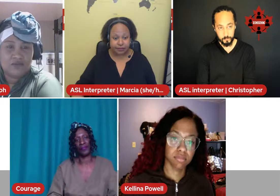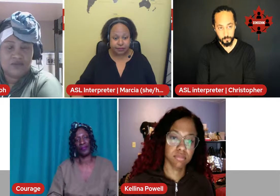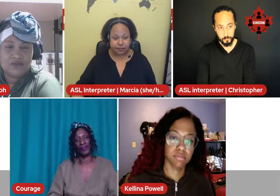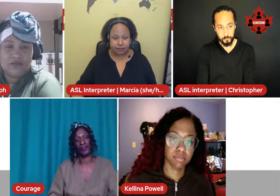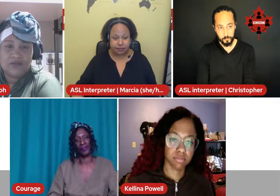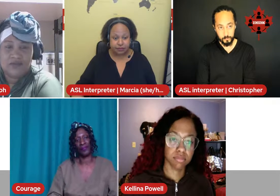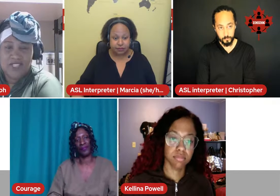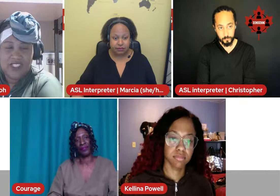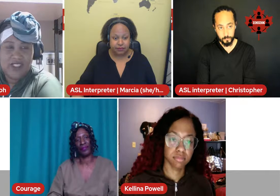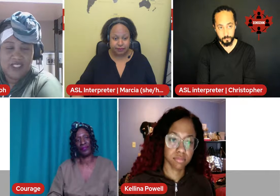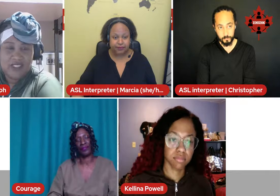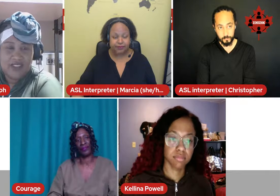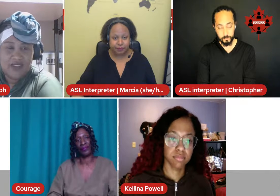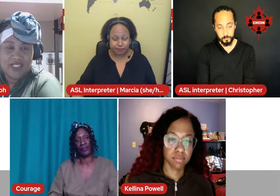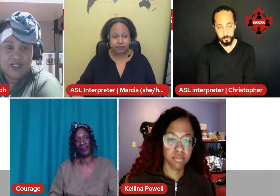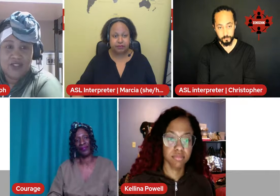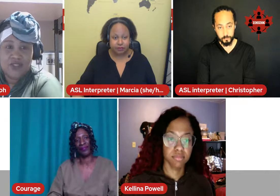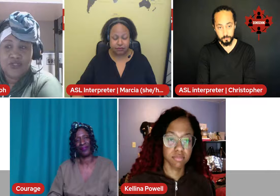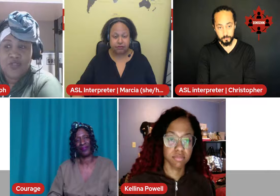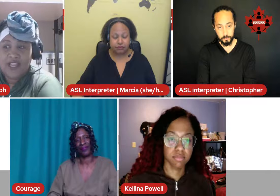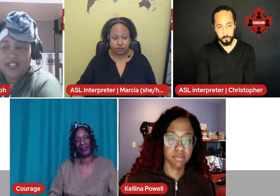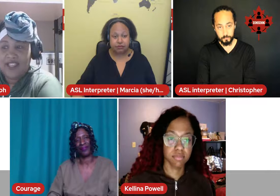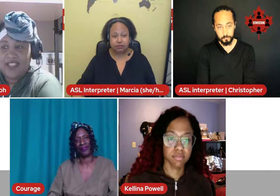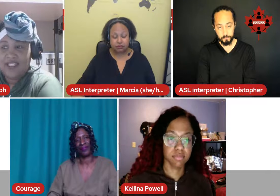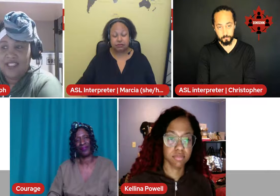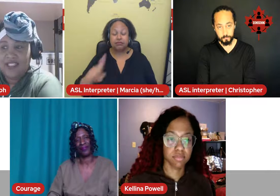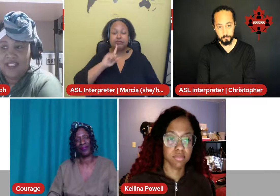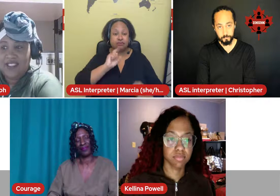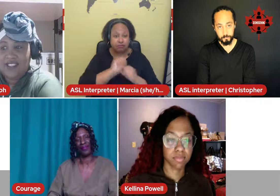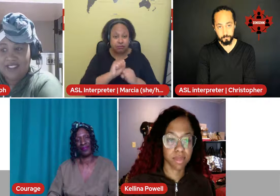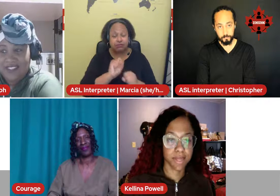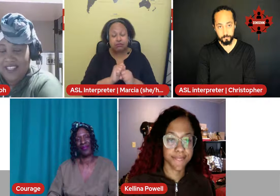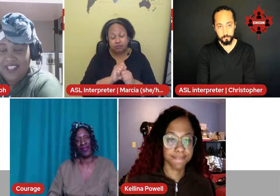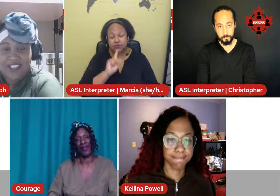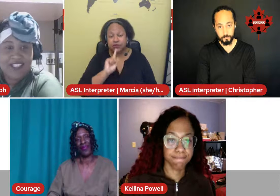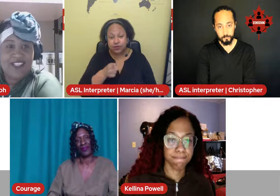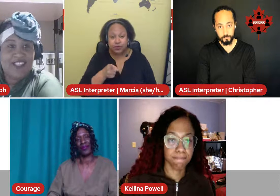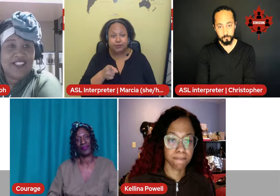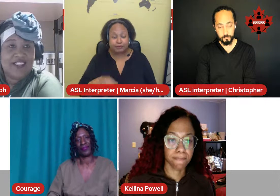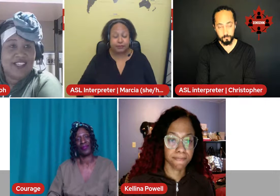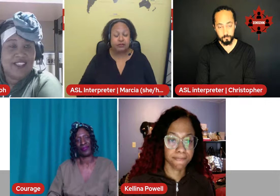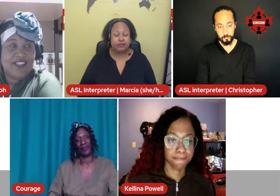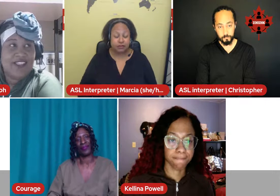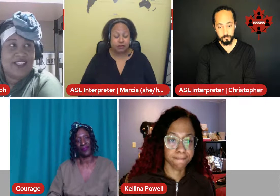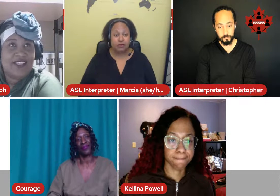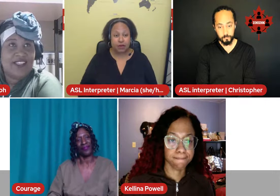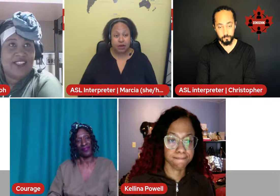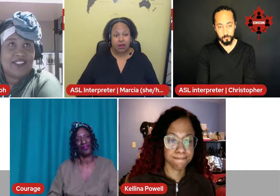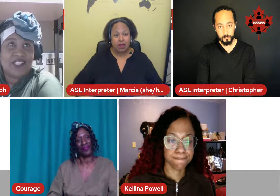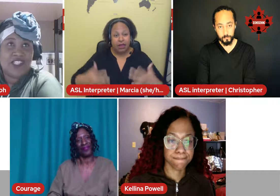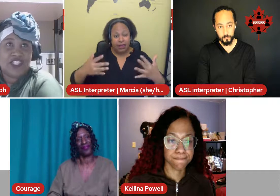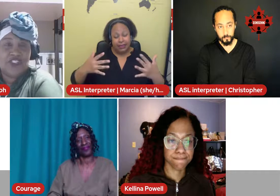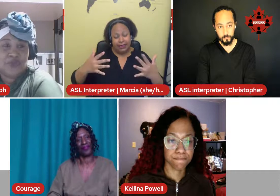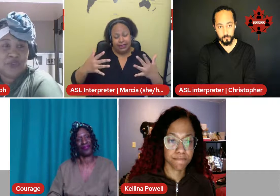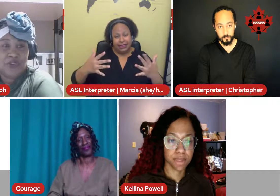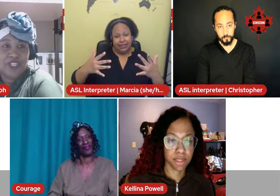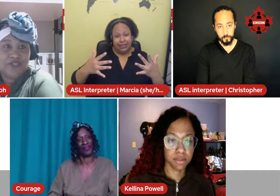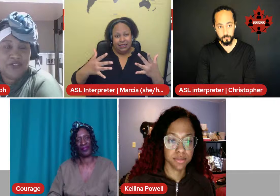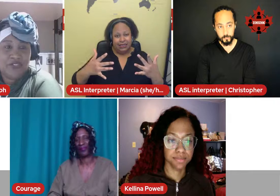Oh, that's, that's, that's true. I, it, it's like, it's an additional worry for